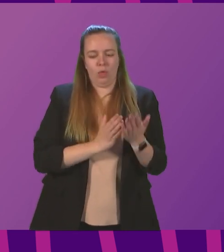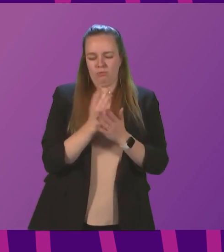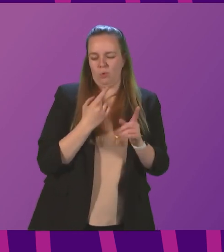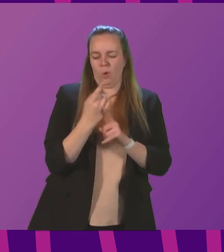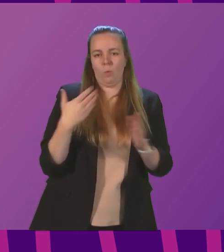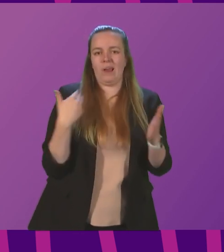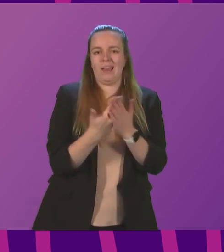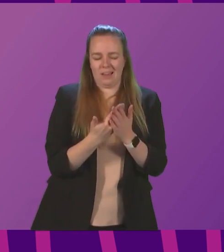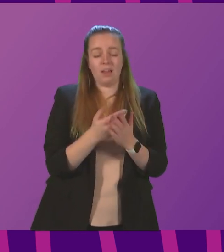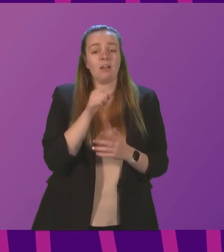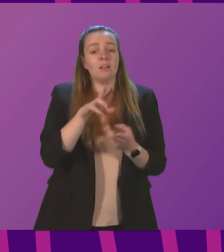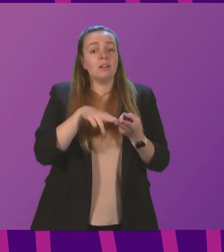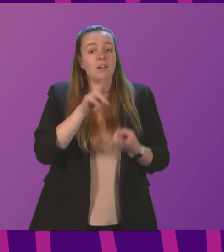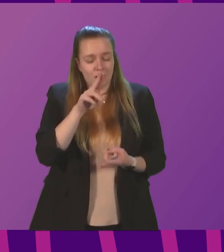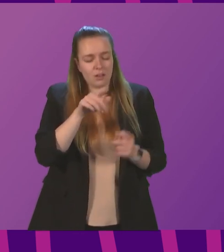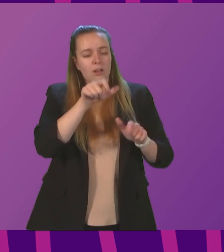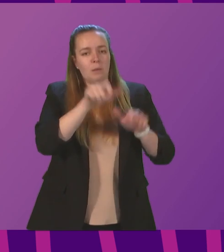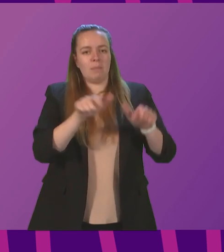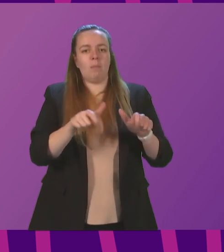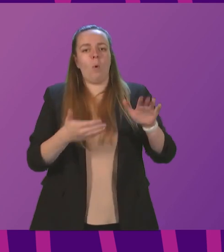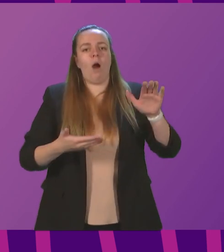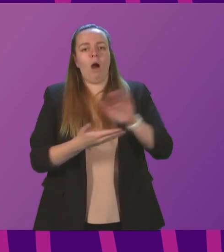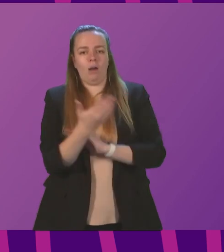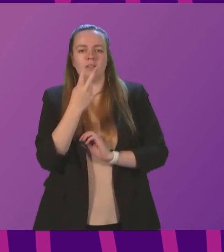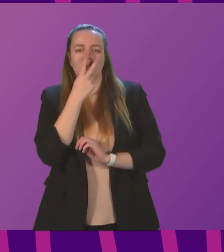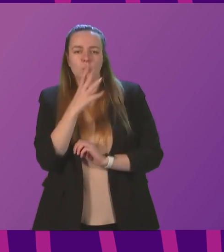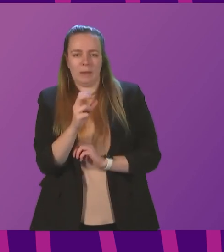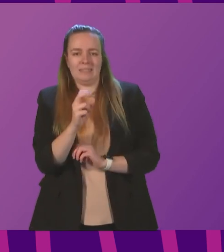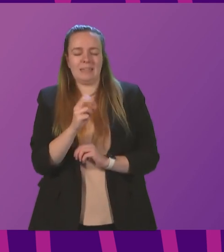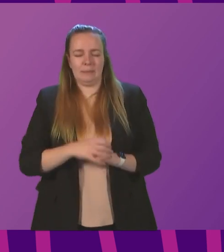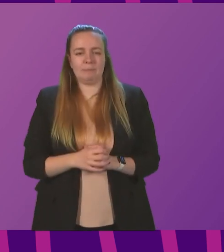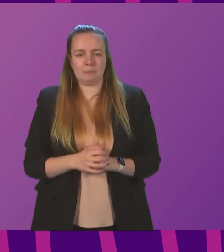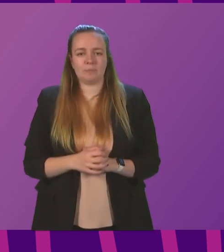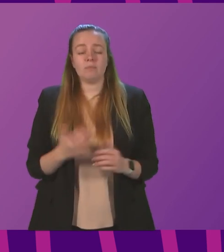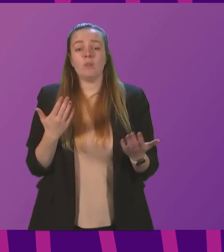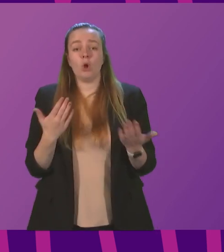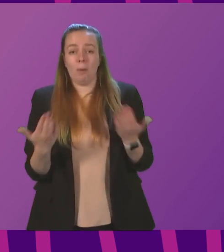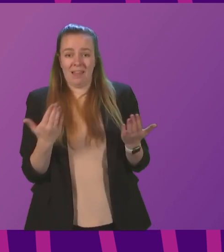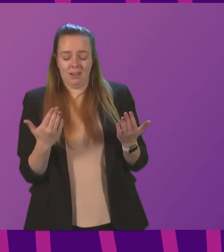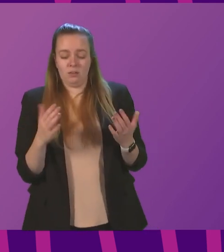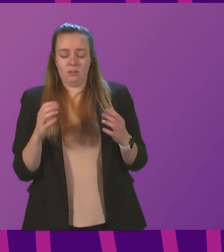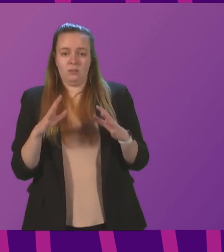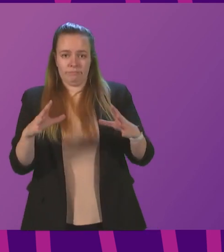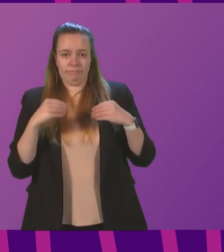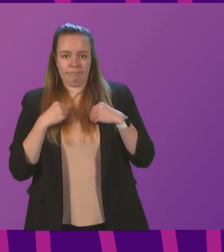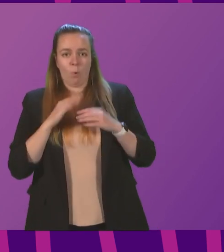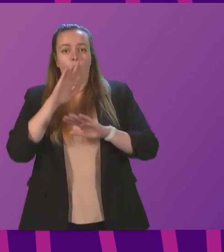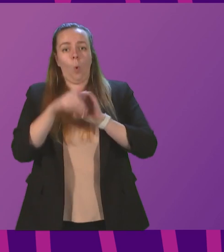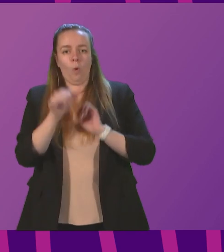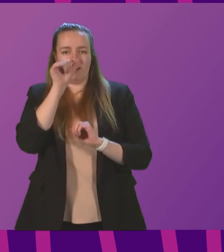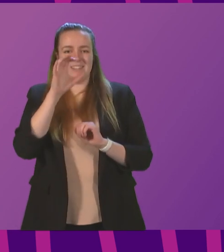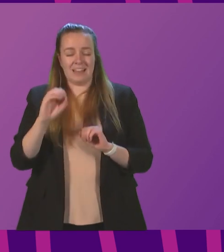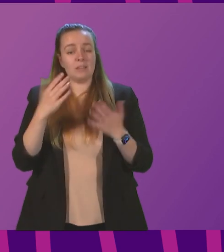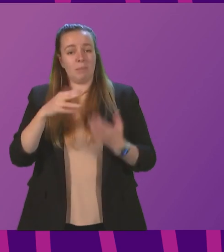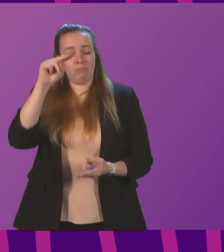week, and much of this increase was in people under the age of 20. By contrast, cases in the over 60 age group